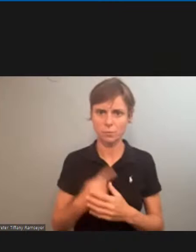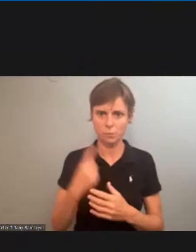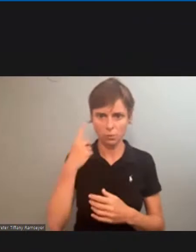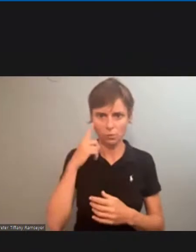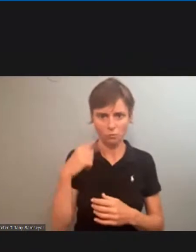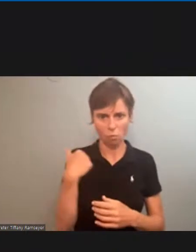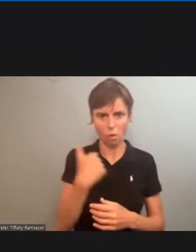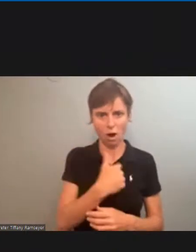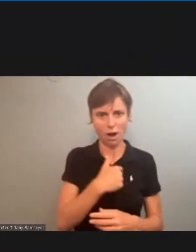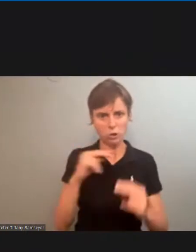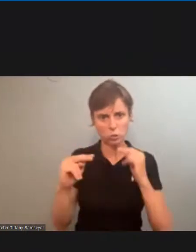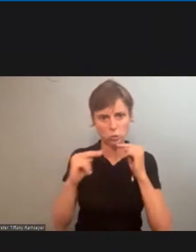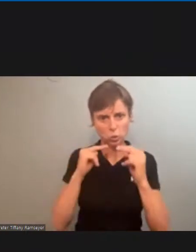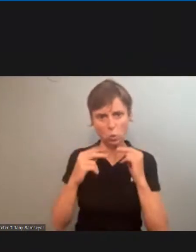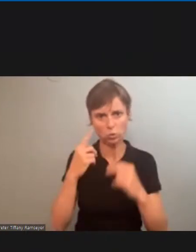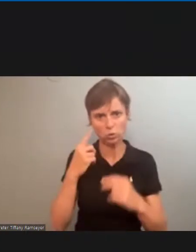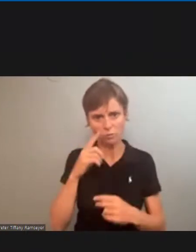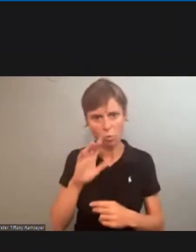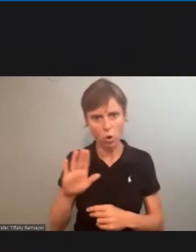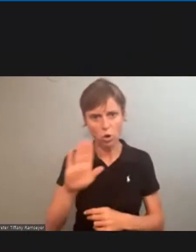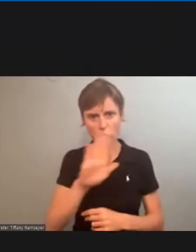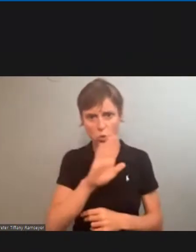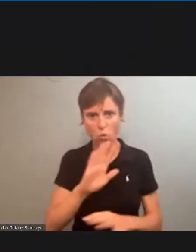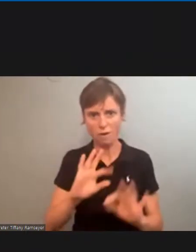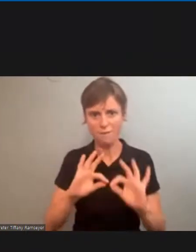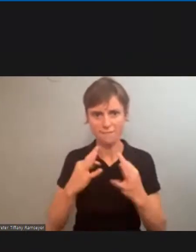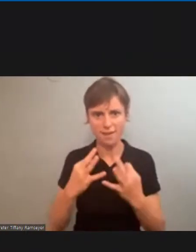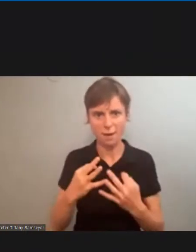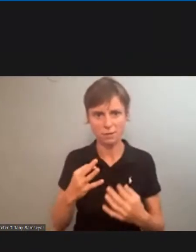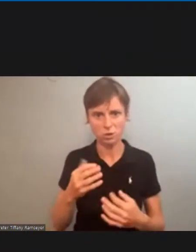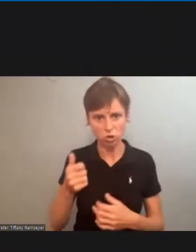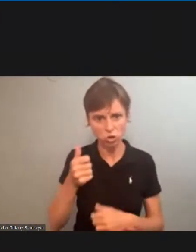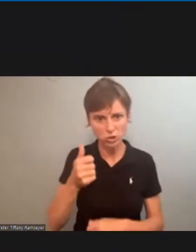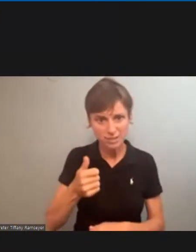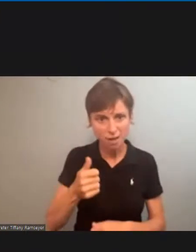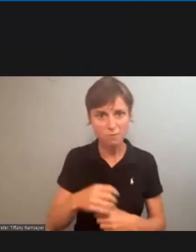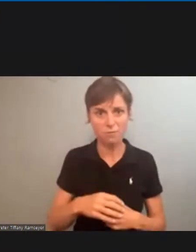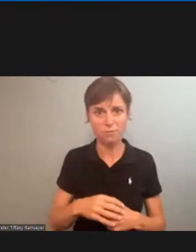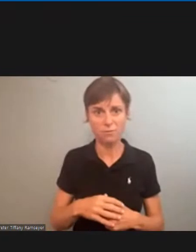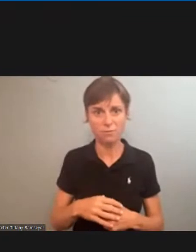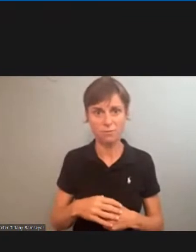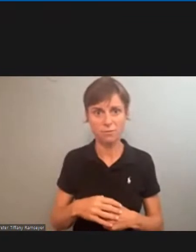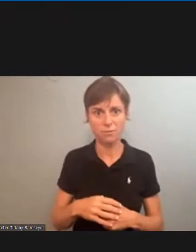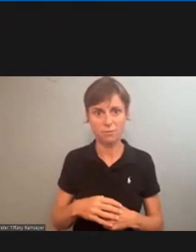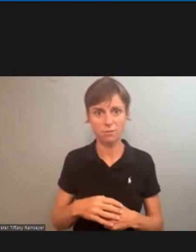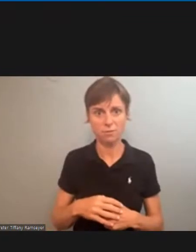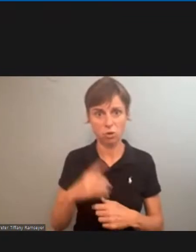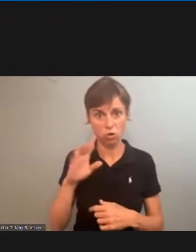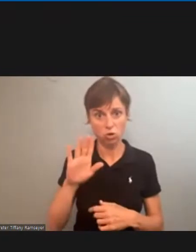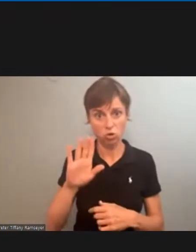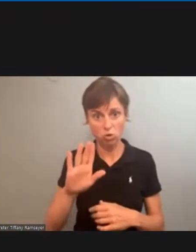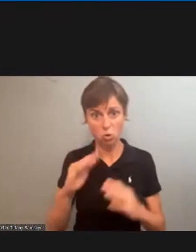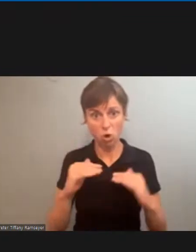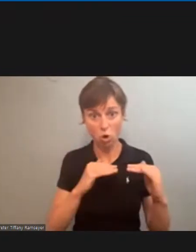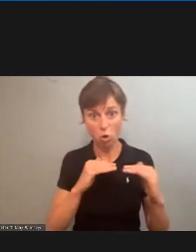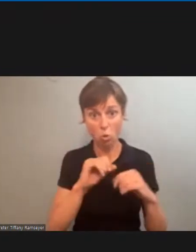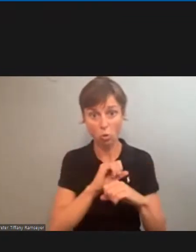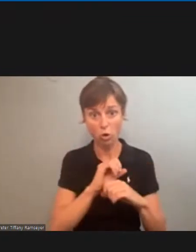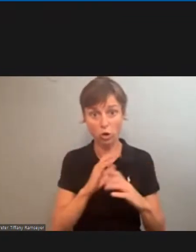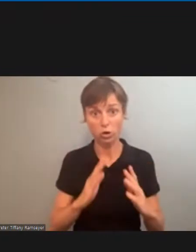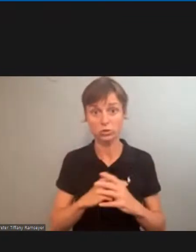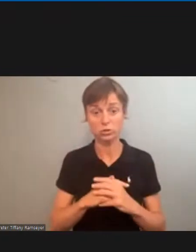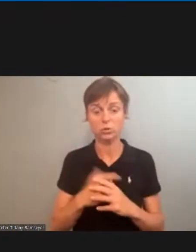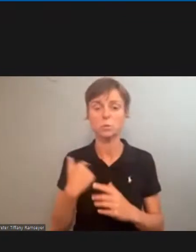for your family, for yourself, and for your coworkers. And we realize